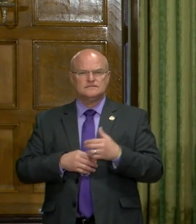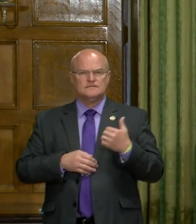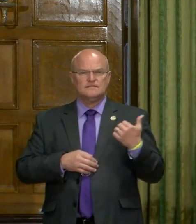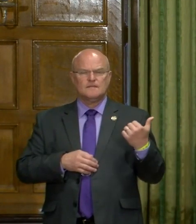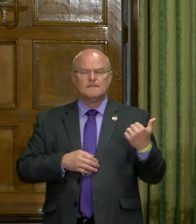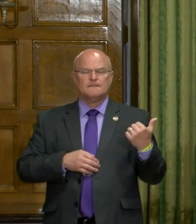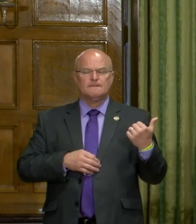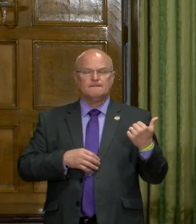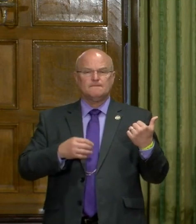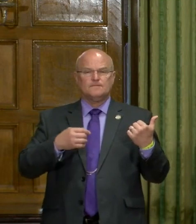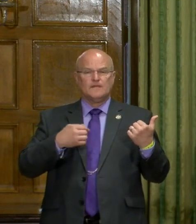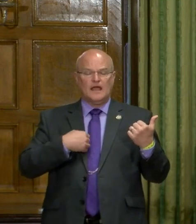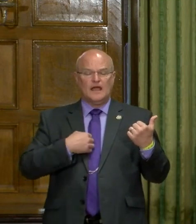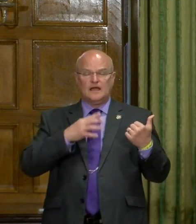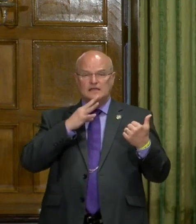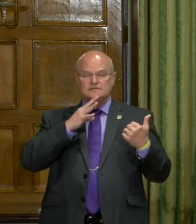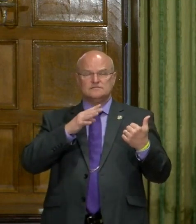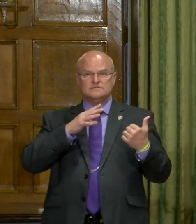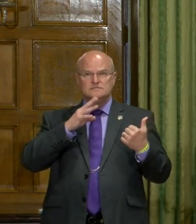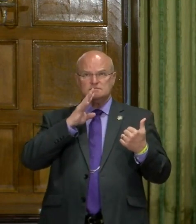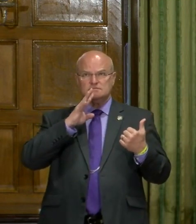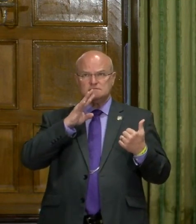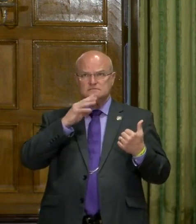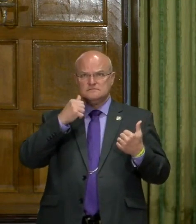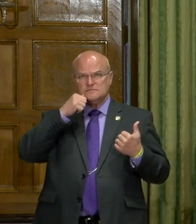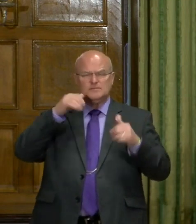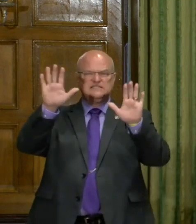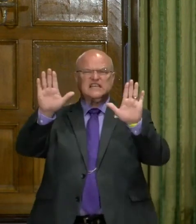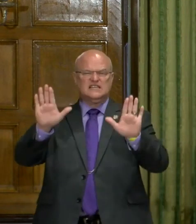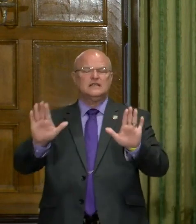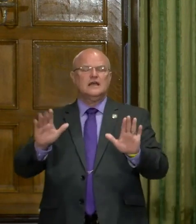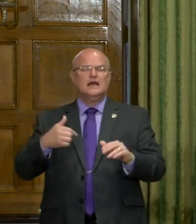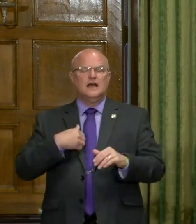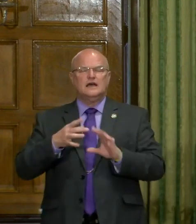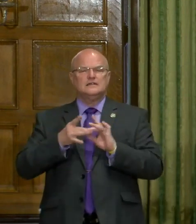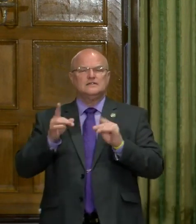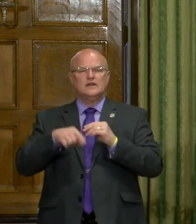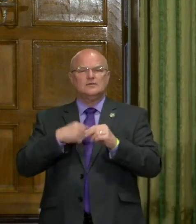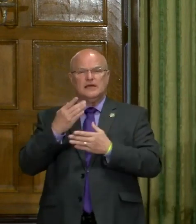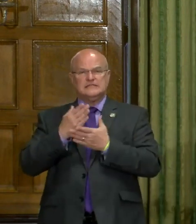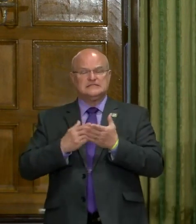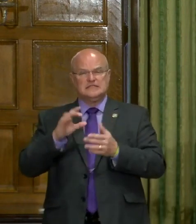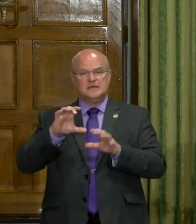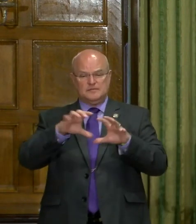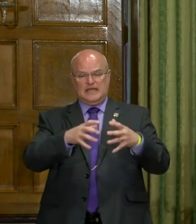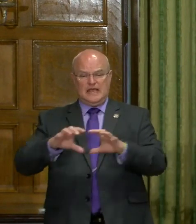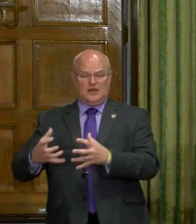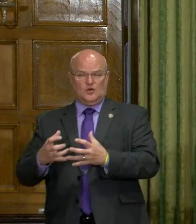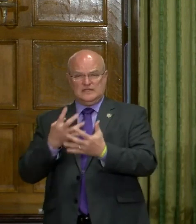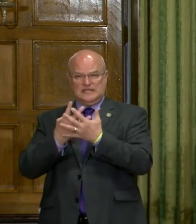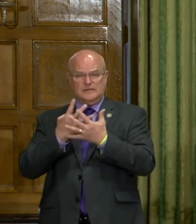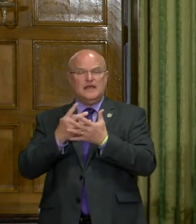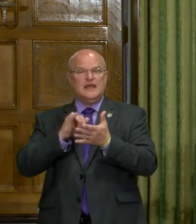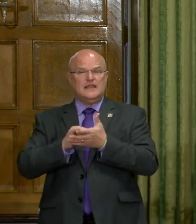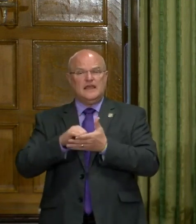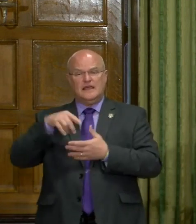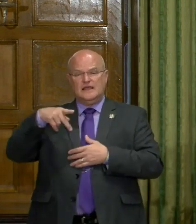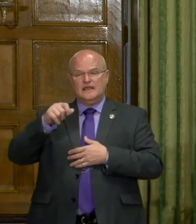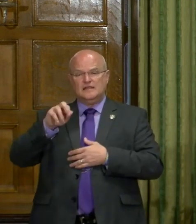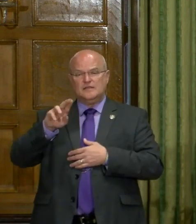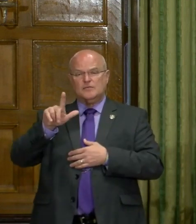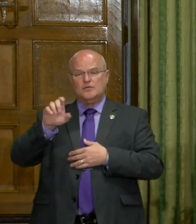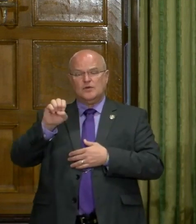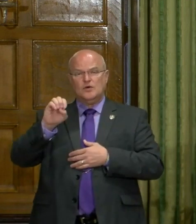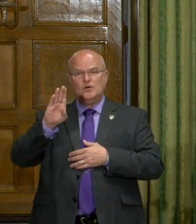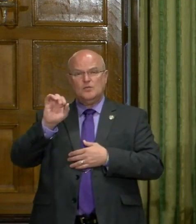Uh, well, I recited yesterday or maybe it was Sunday. Uh, you know, some categories of inmates that the parole board